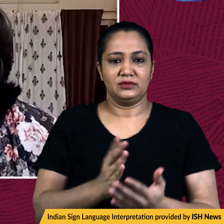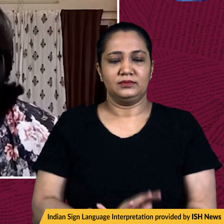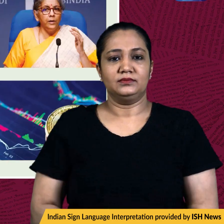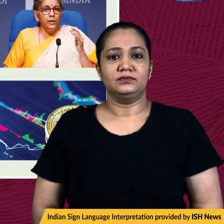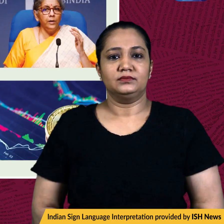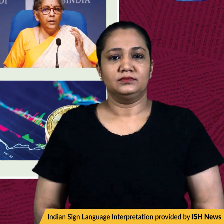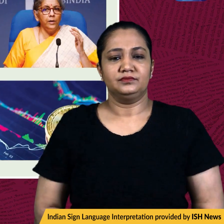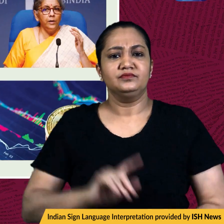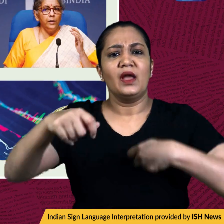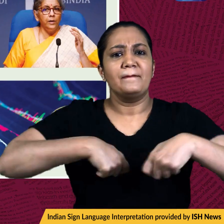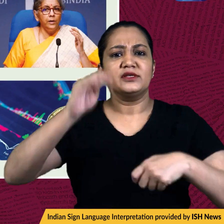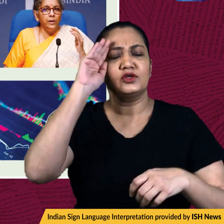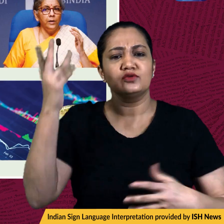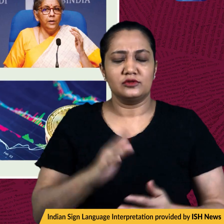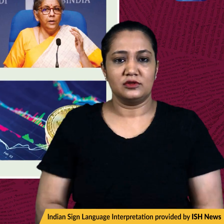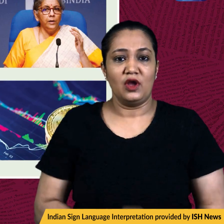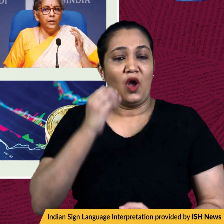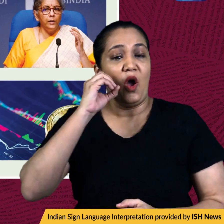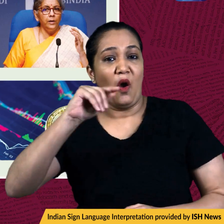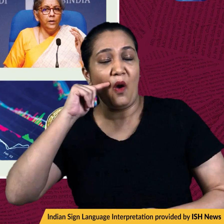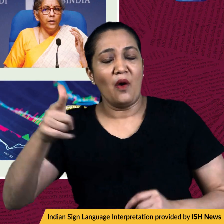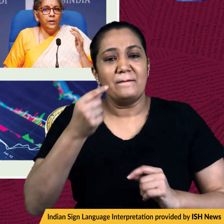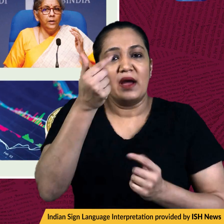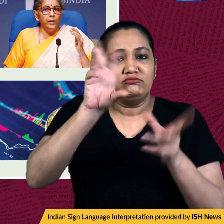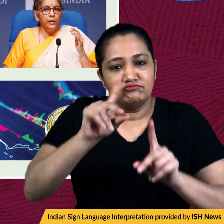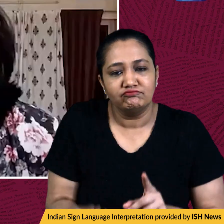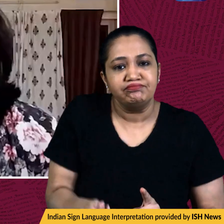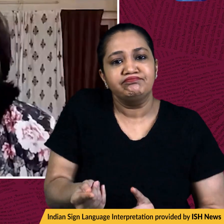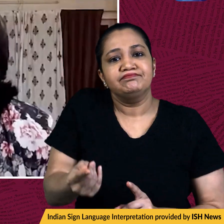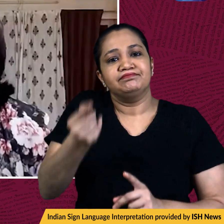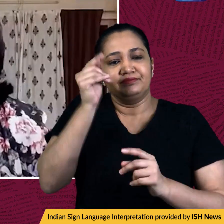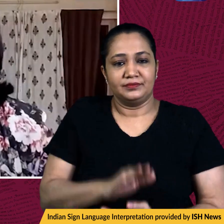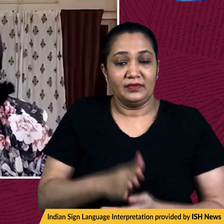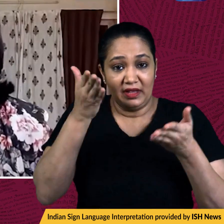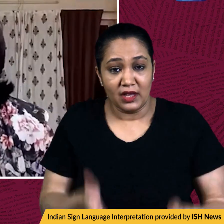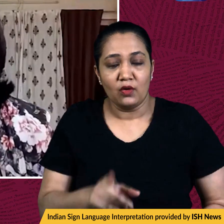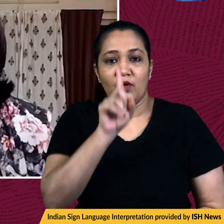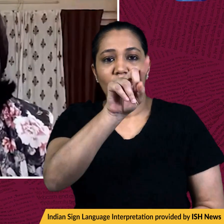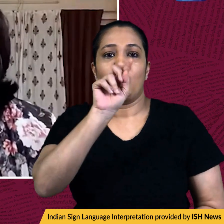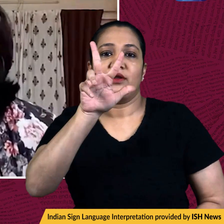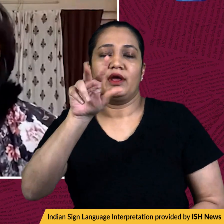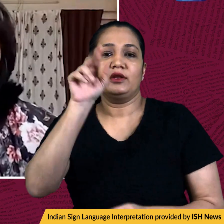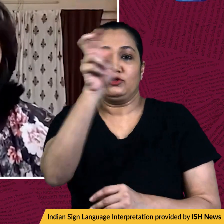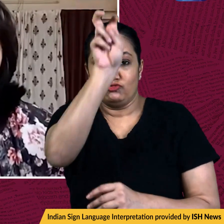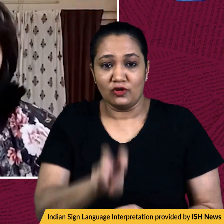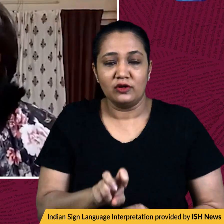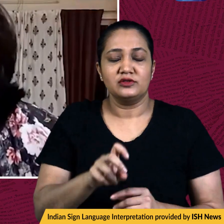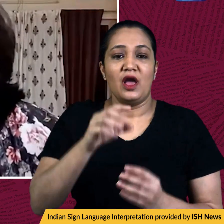On to business news right now, oil prices continue to soar. It's reached $118 a barrel.